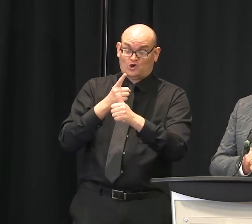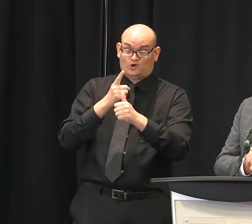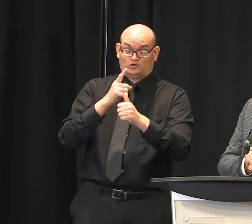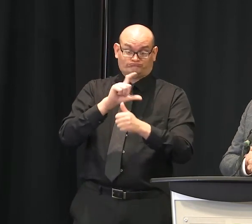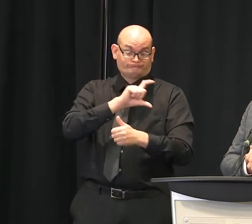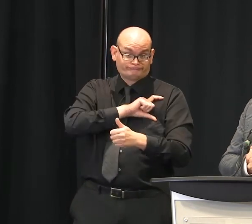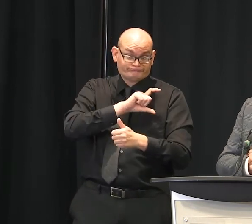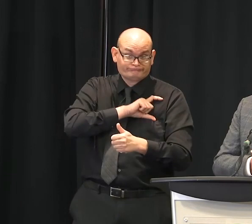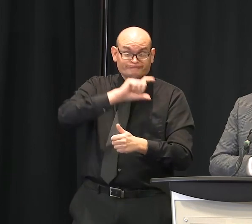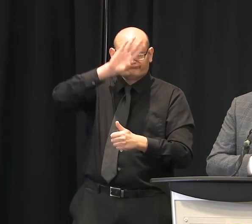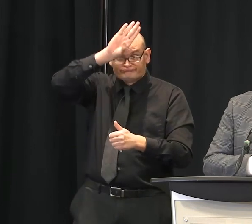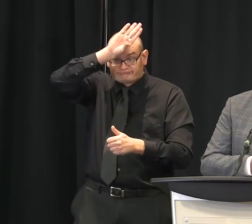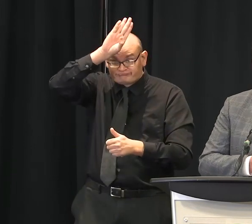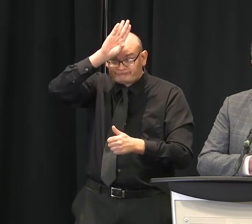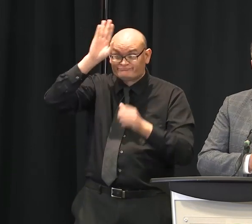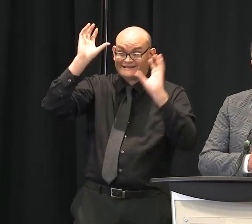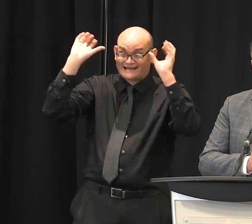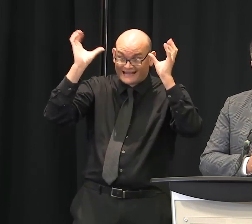with 70 of those being positive.